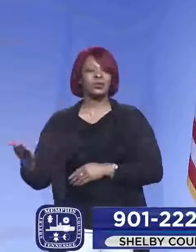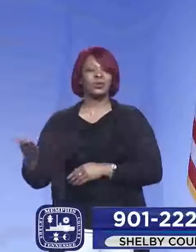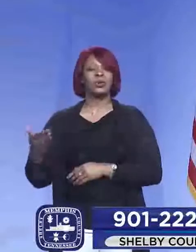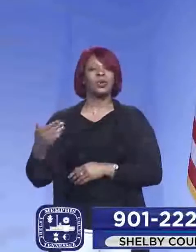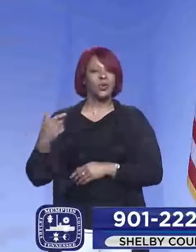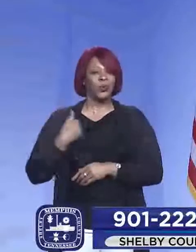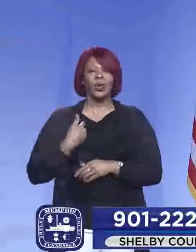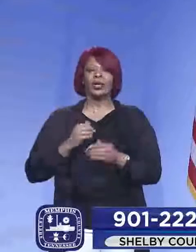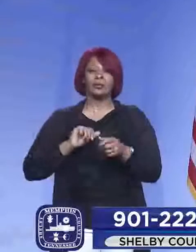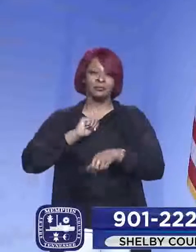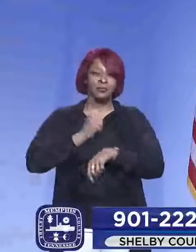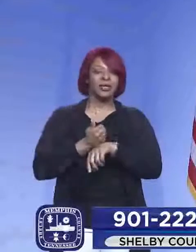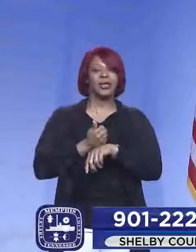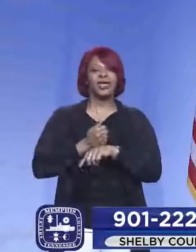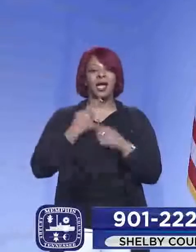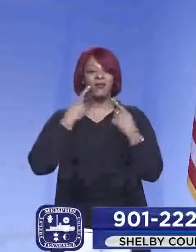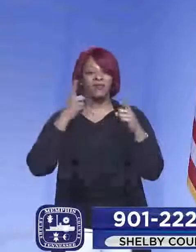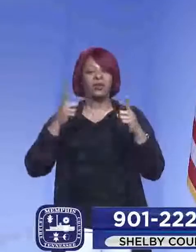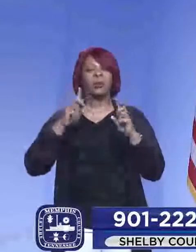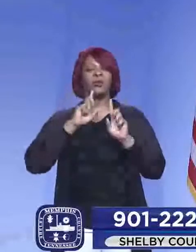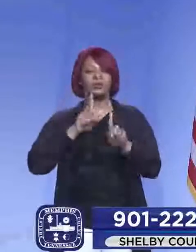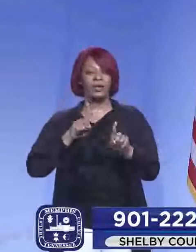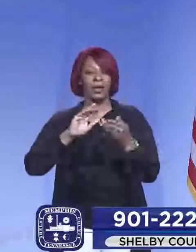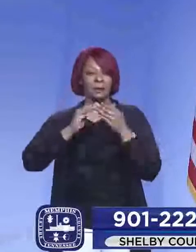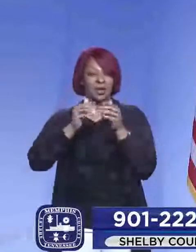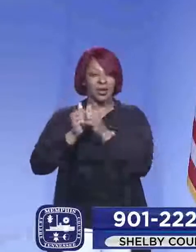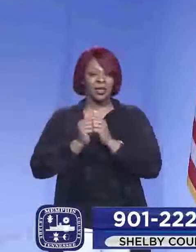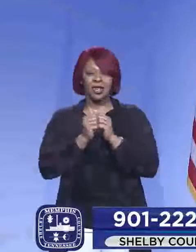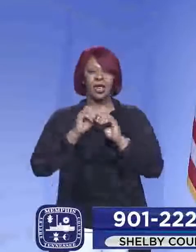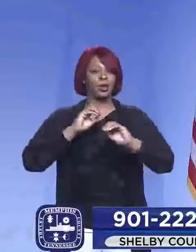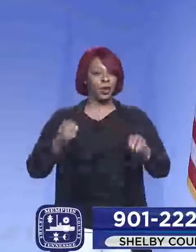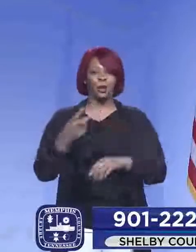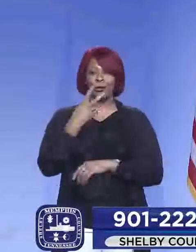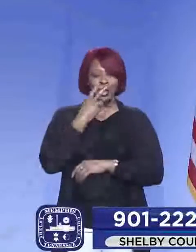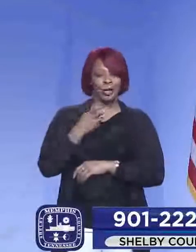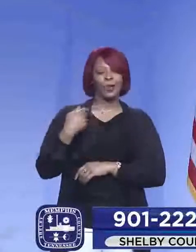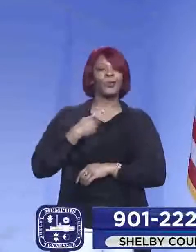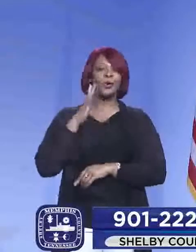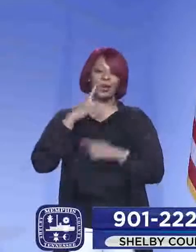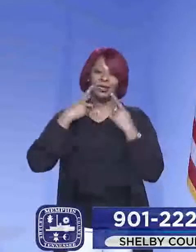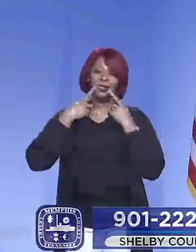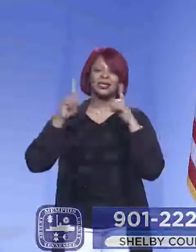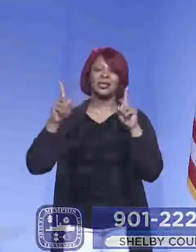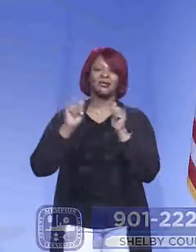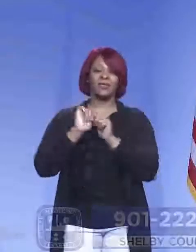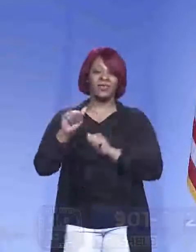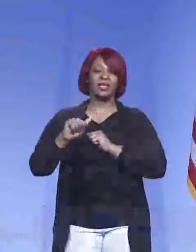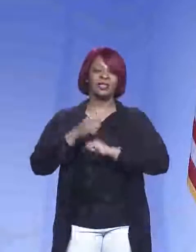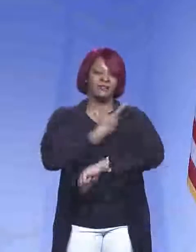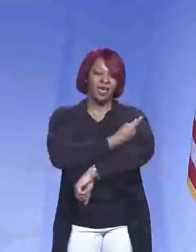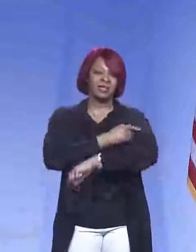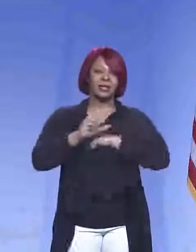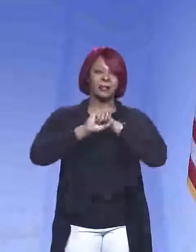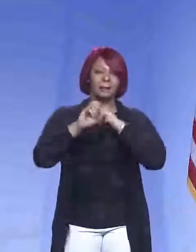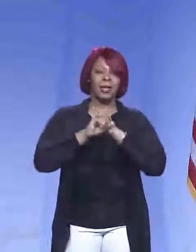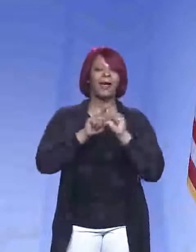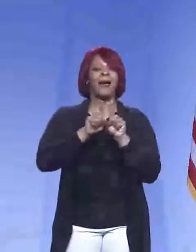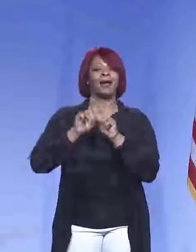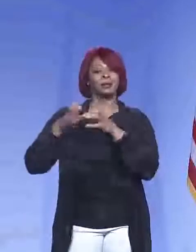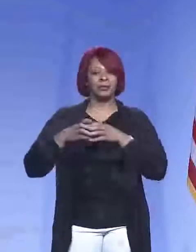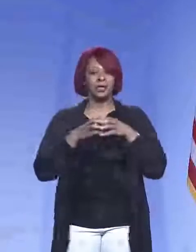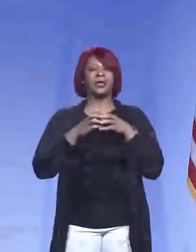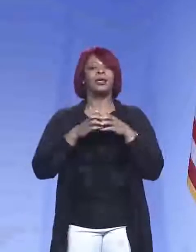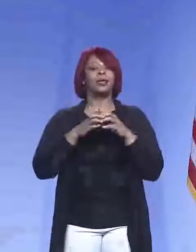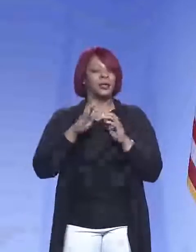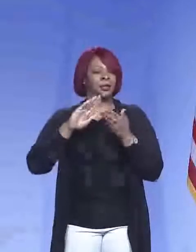mount an effective response as a community and have no doubt that we will succeed with the vaccine campaign as well as a community in